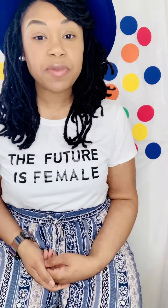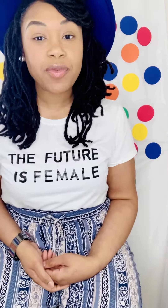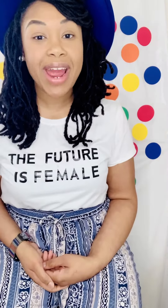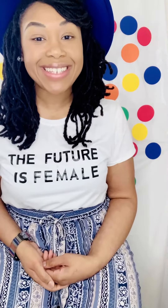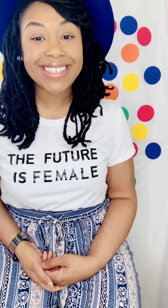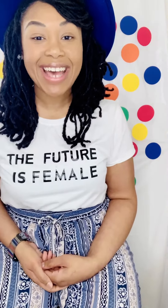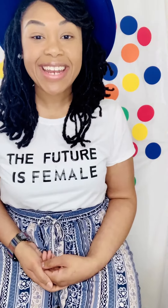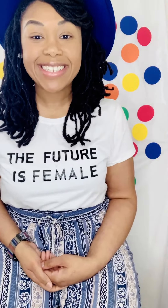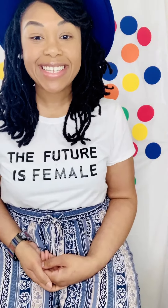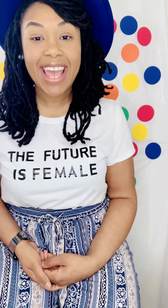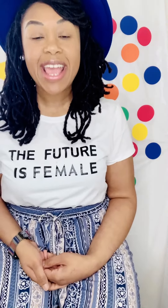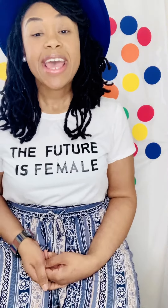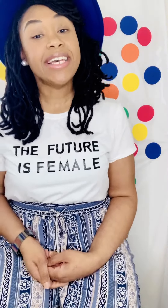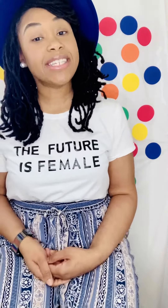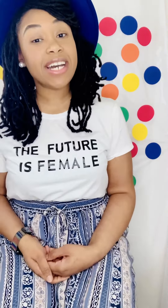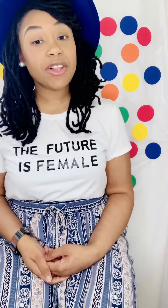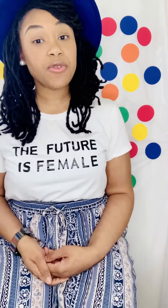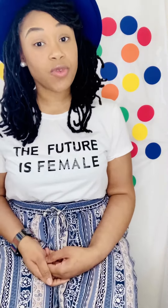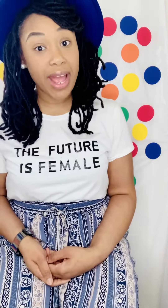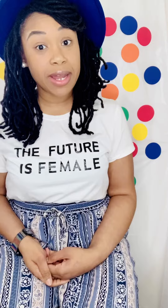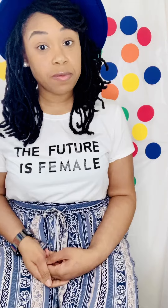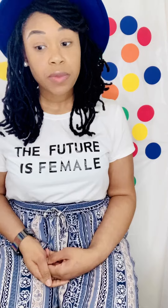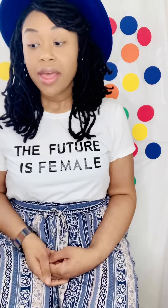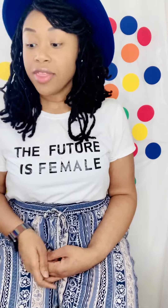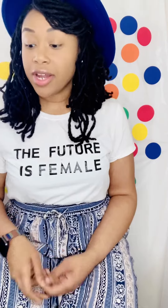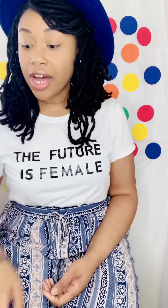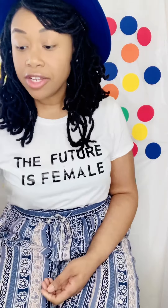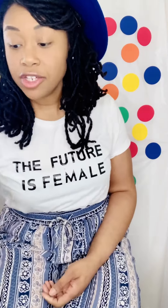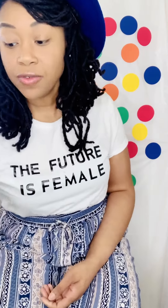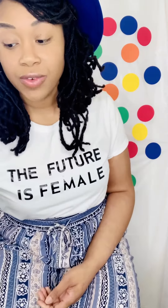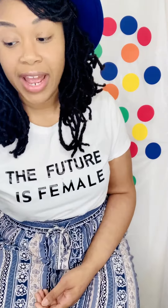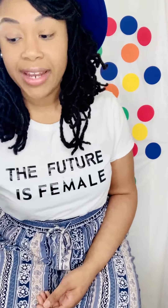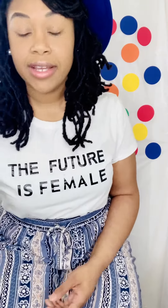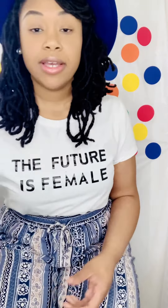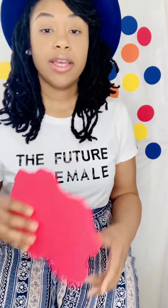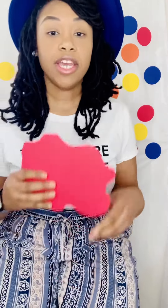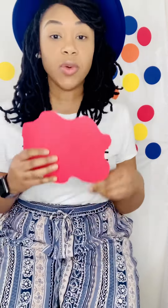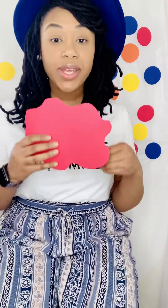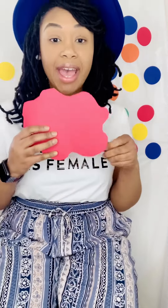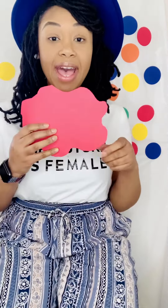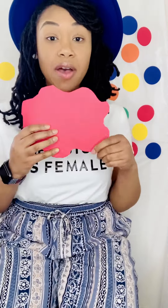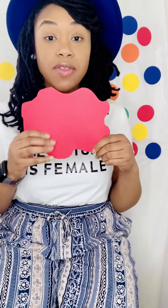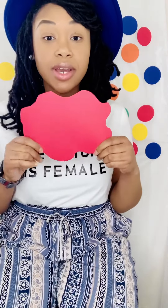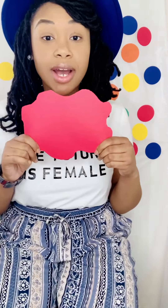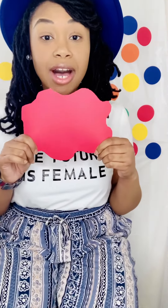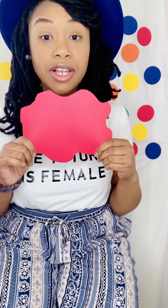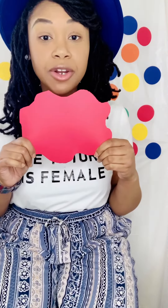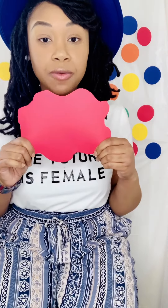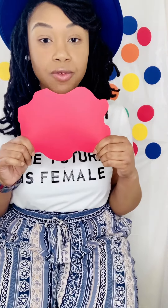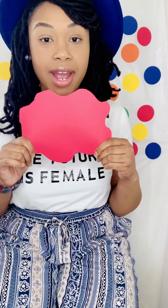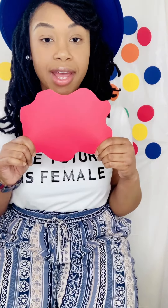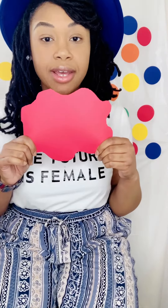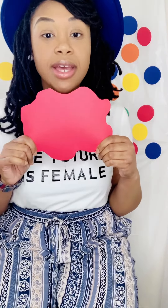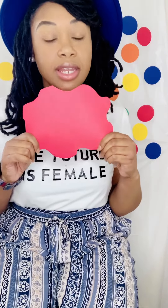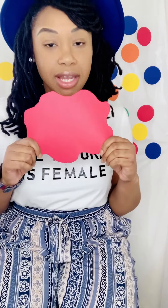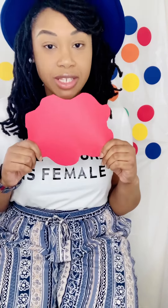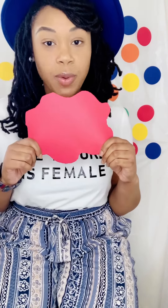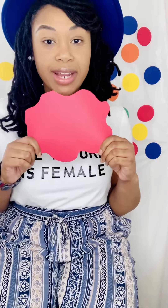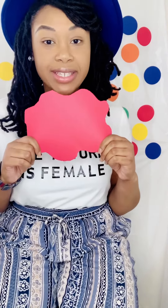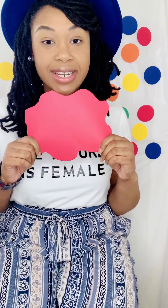practice signing today is the color red the color red here we have the color red now let's practice in